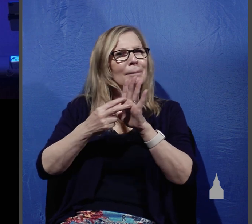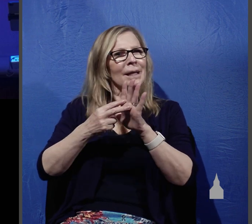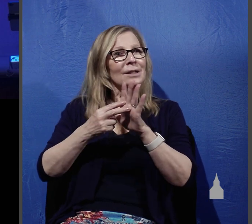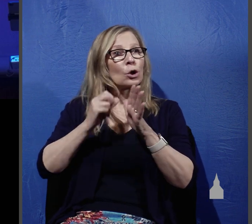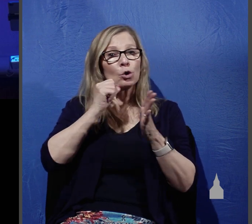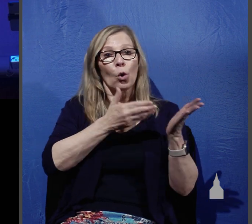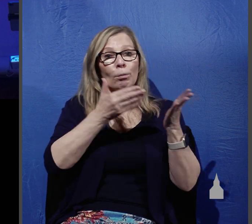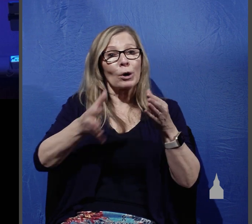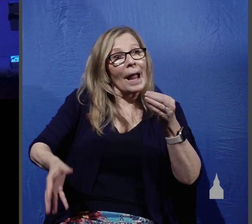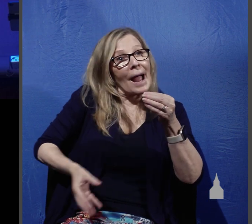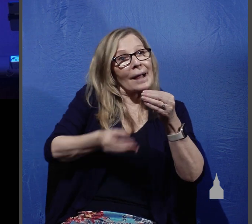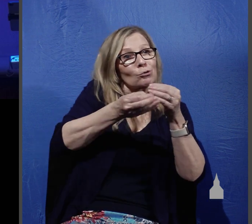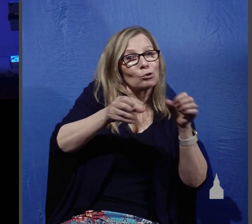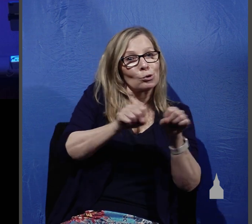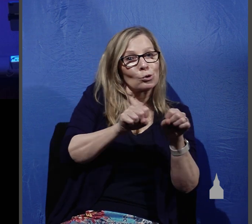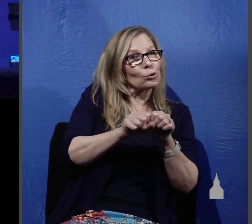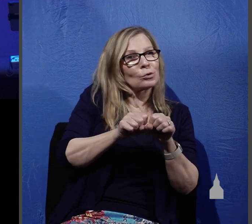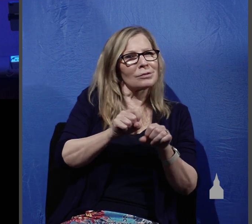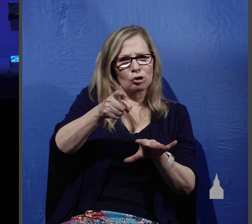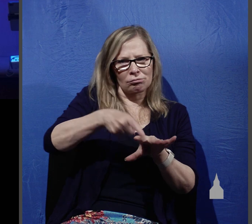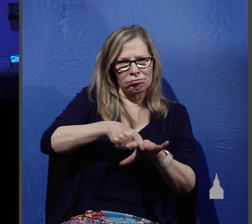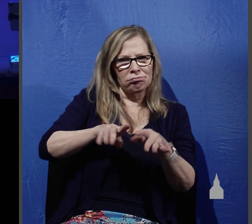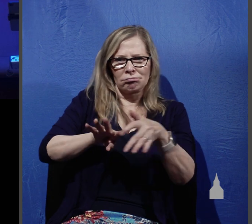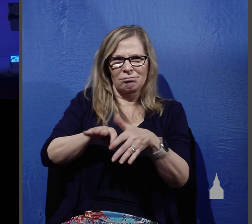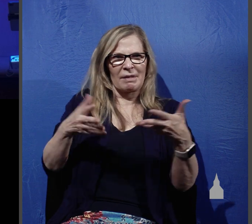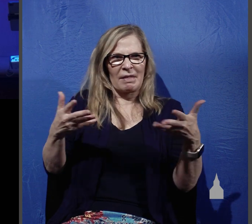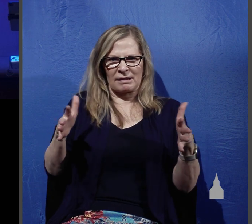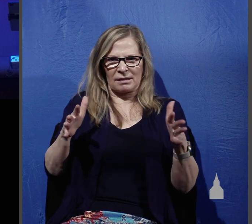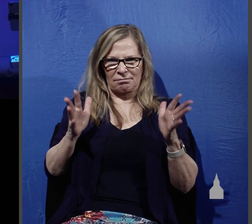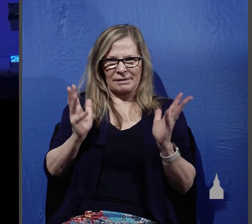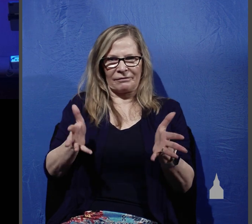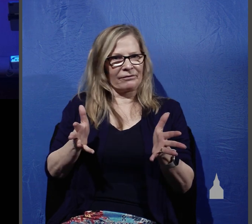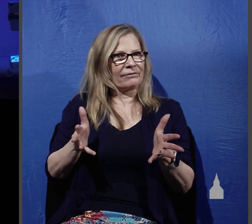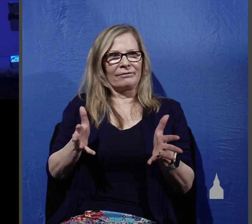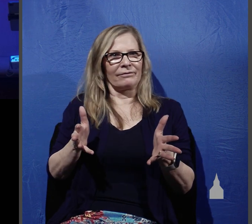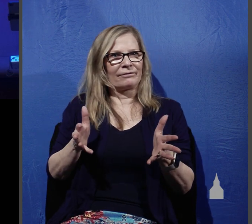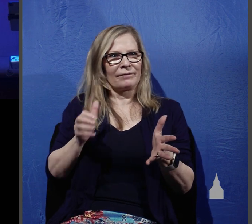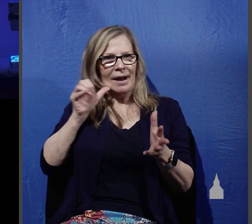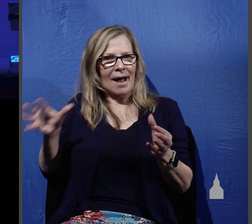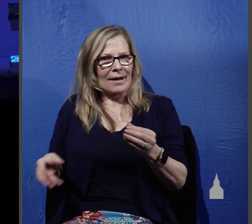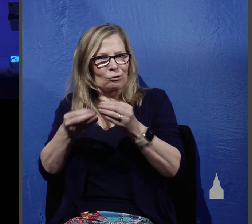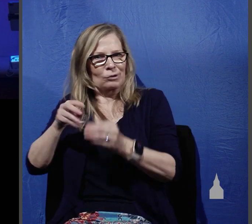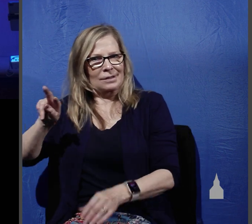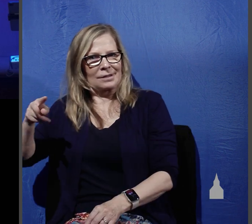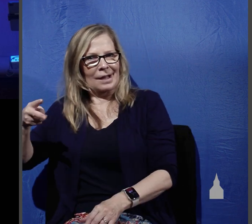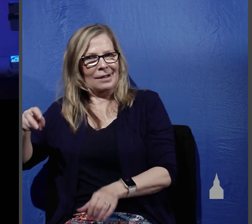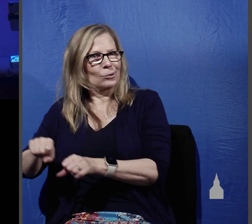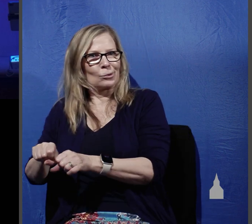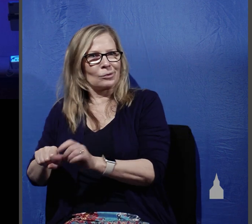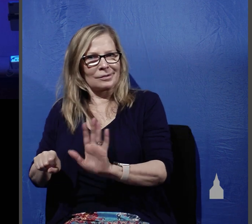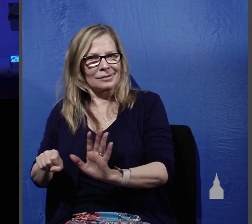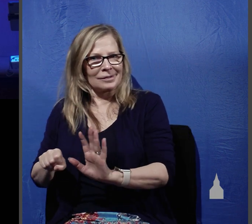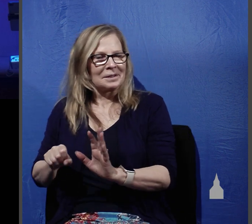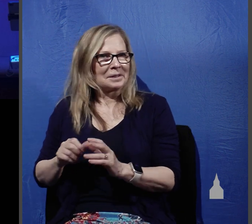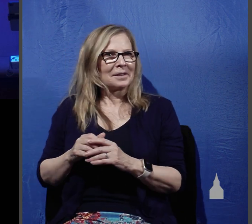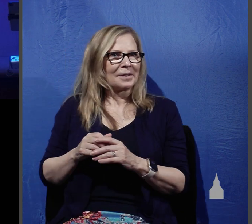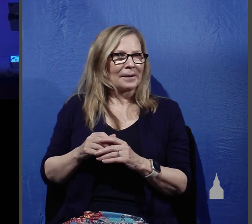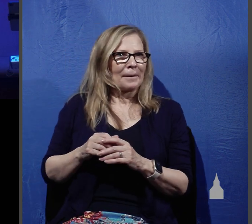no extra shoes just the shoes that you're wearing now that's all but then notice the last thing Jesus prohibited them from